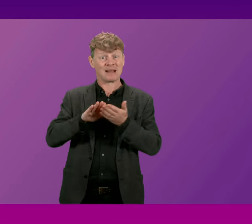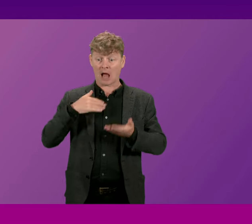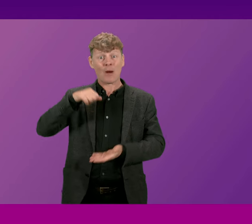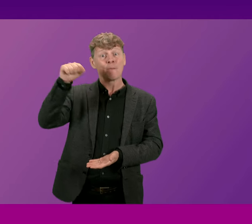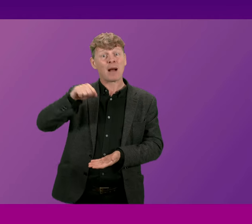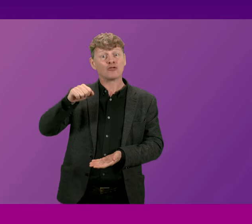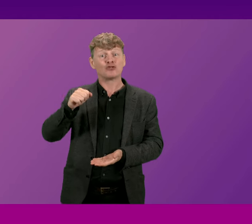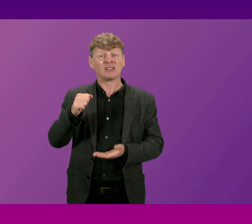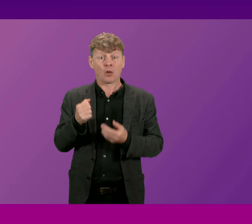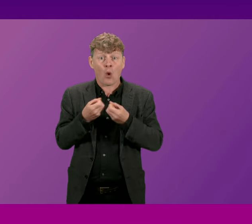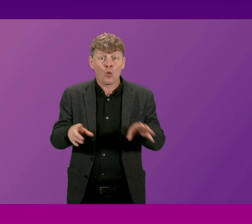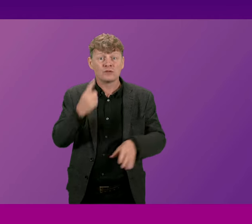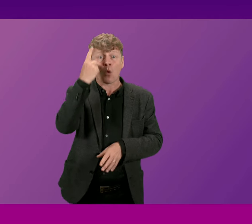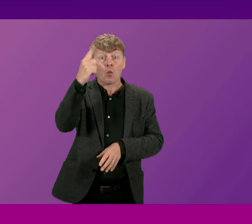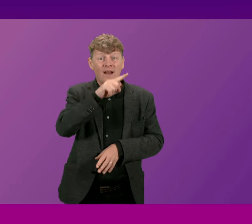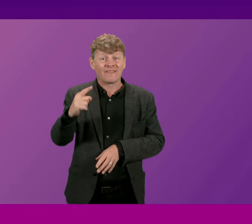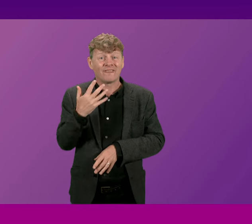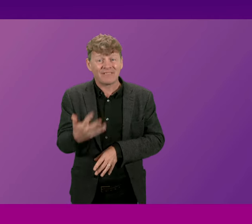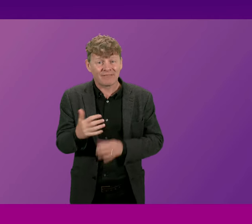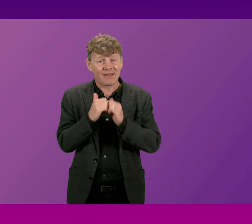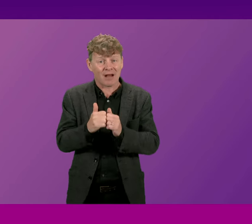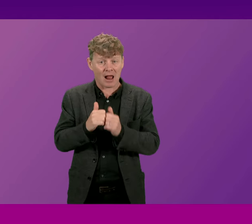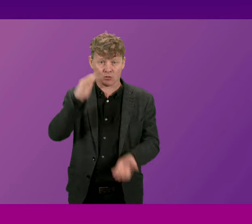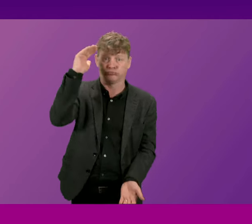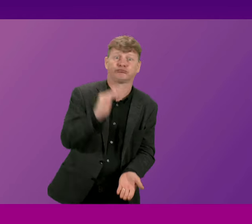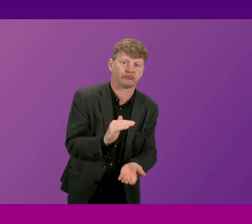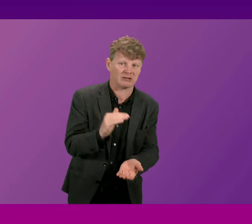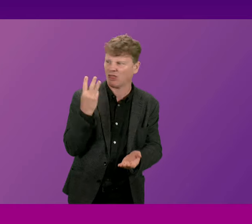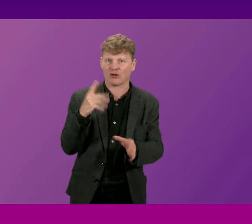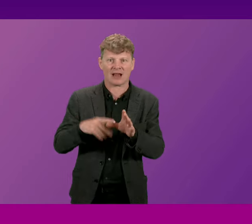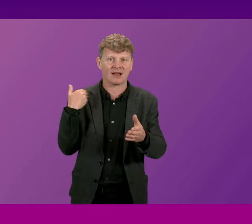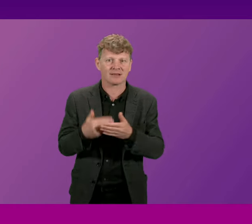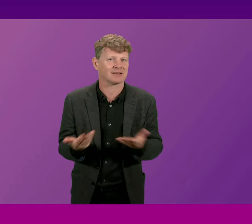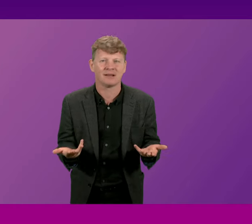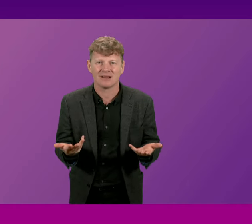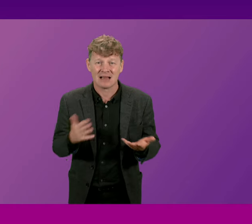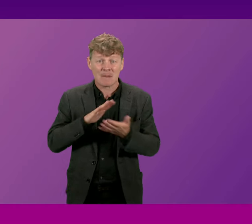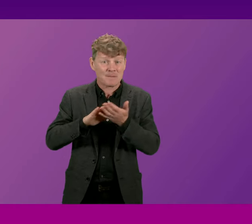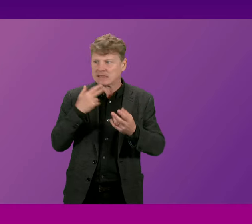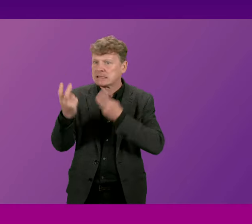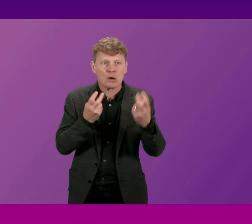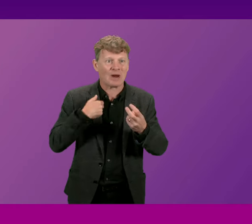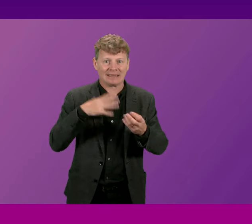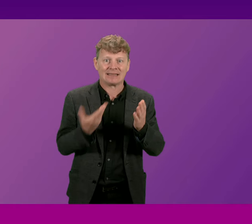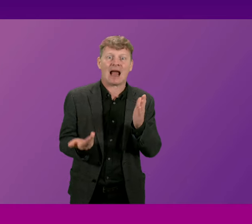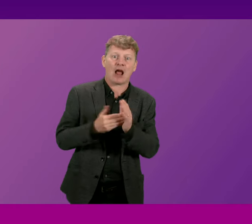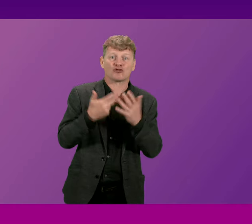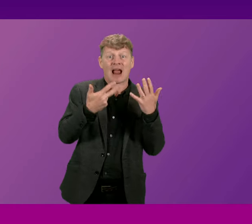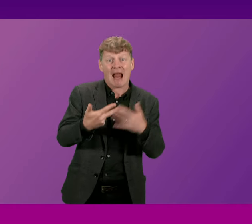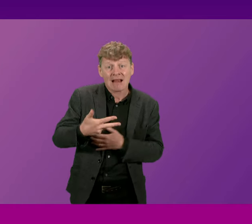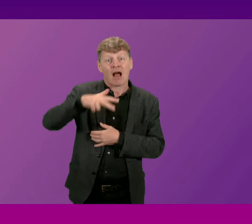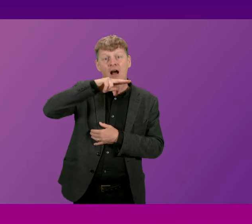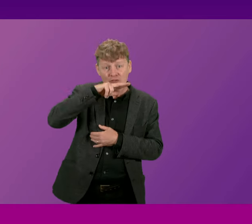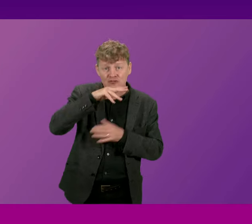in the course of the last three years and because we're having to find about £800 million in this